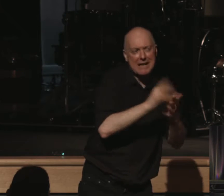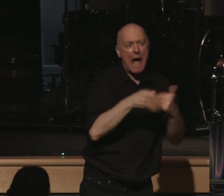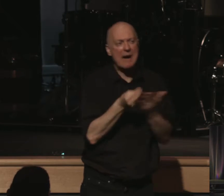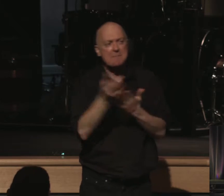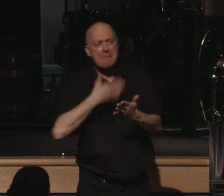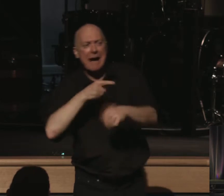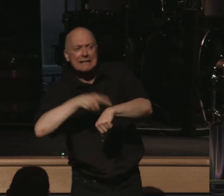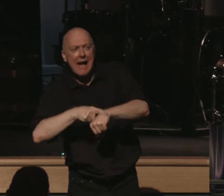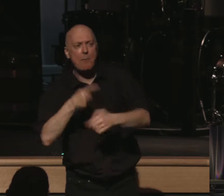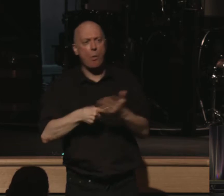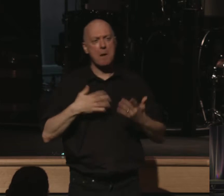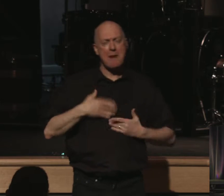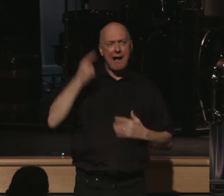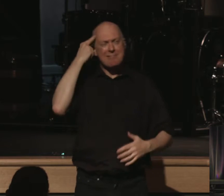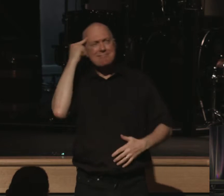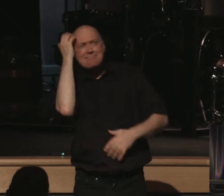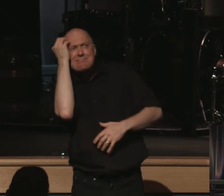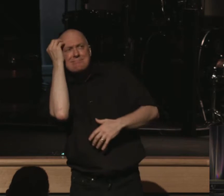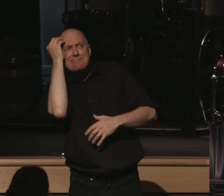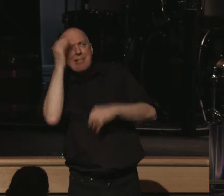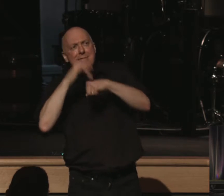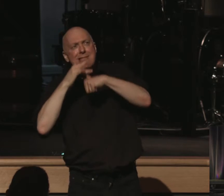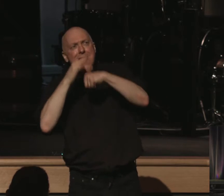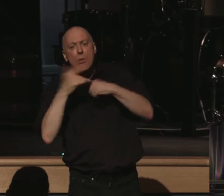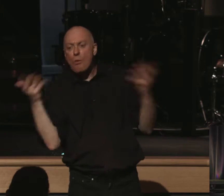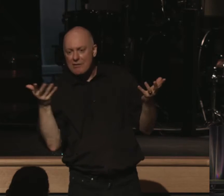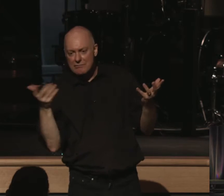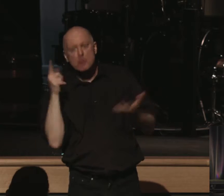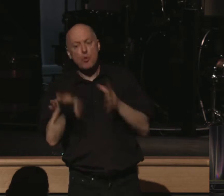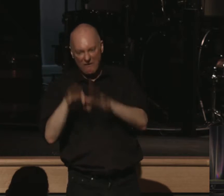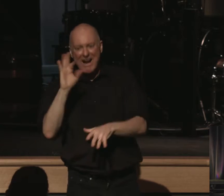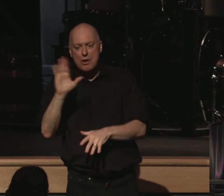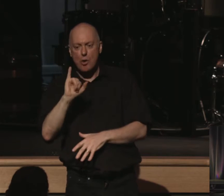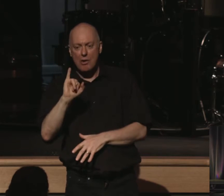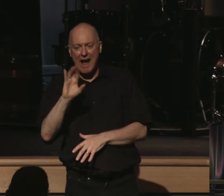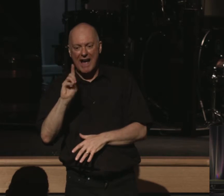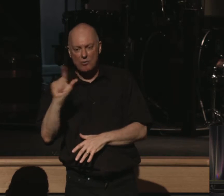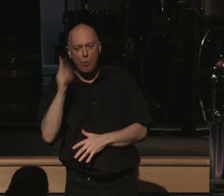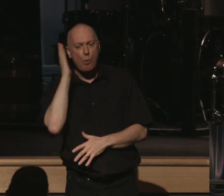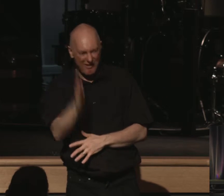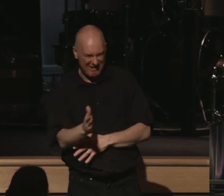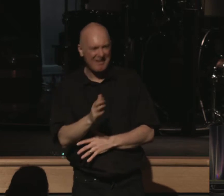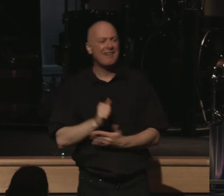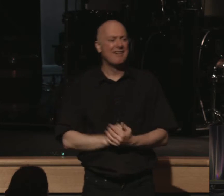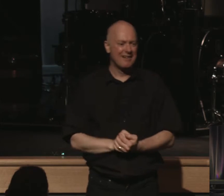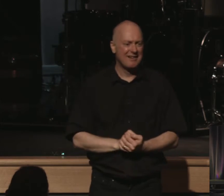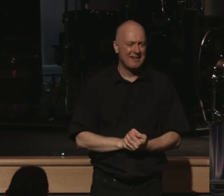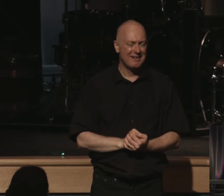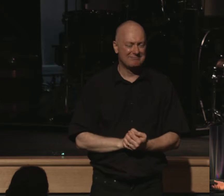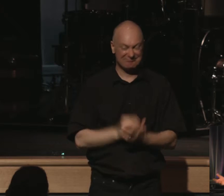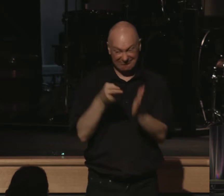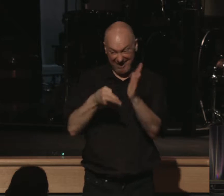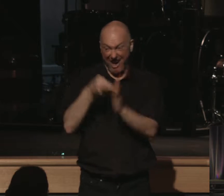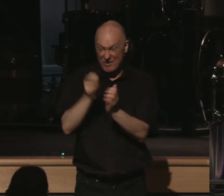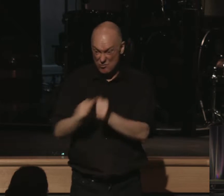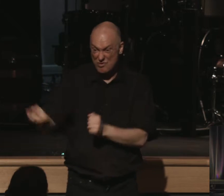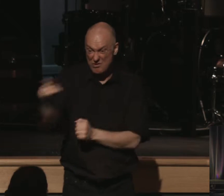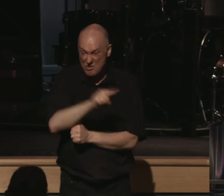time? What are my idol thoughts about? You'll find it too. You'll find yours. Can we just be honest, other